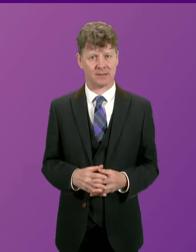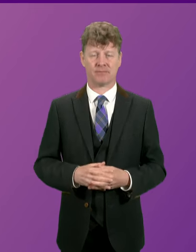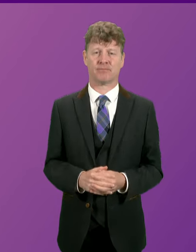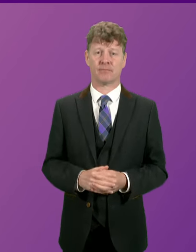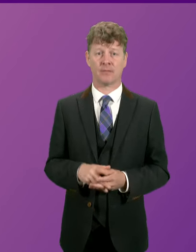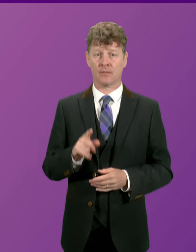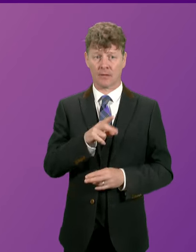Minister.